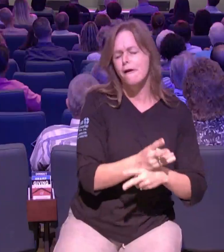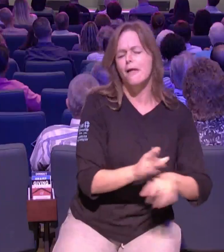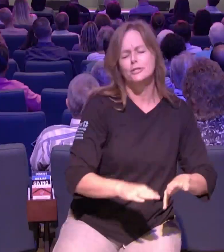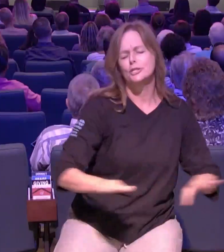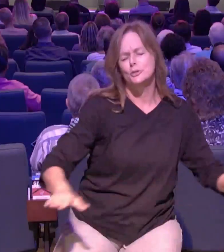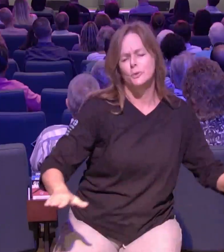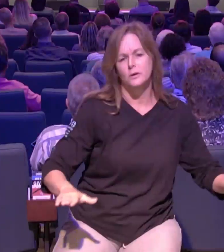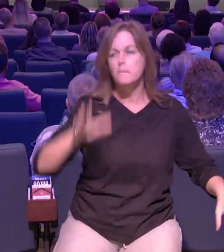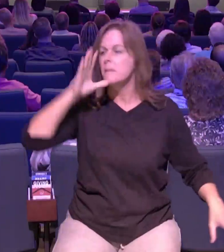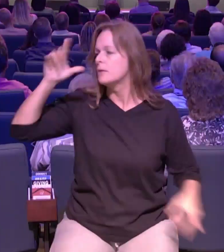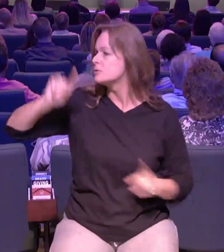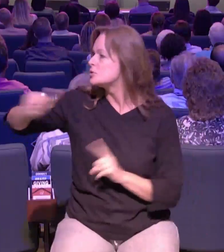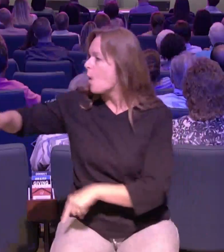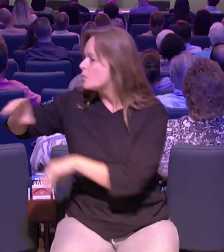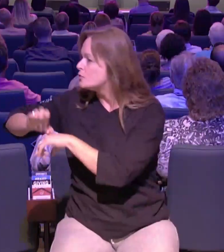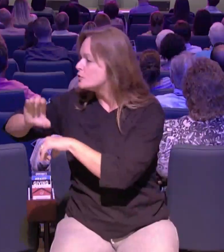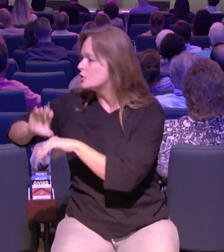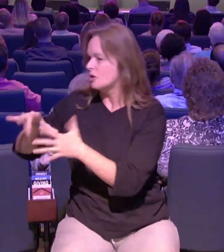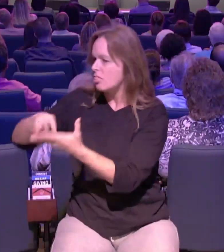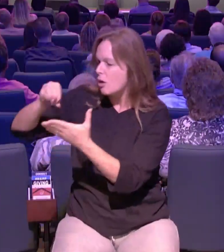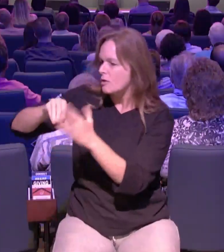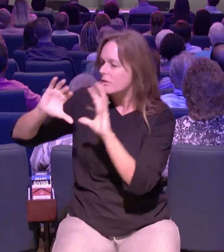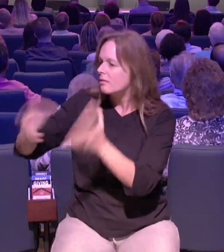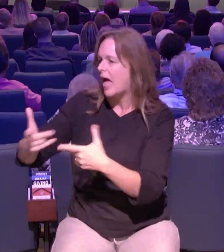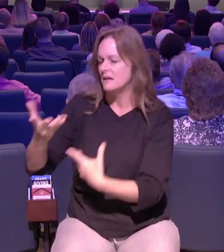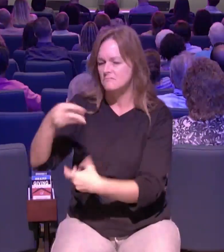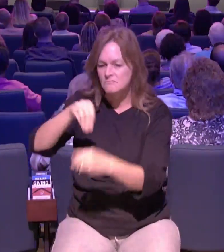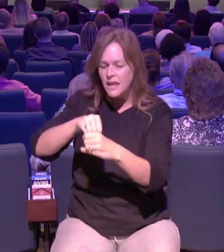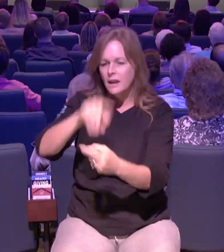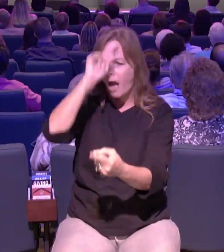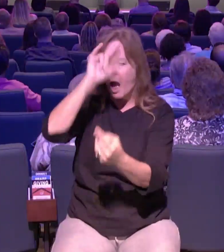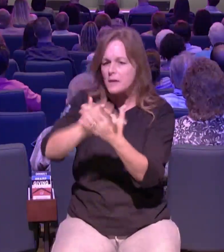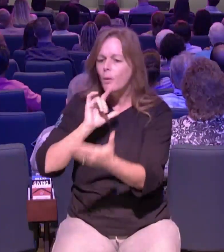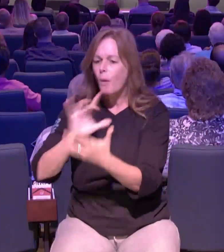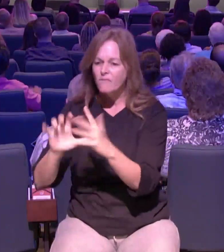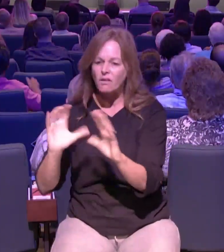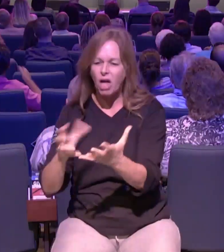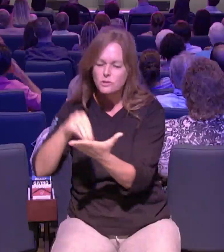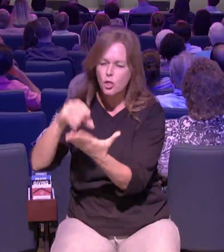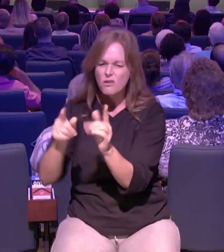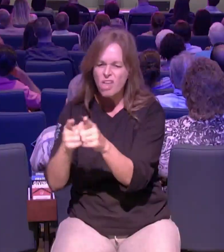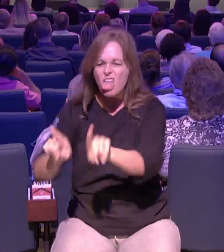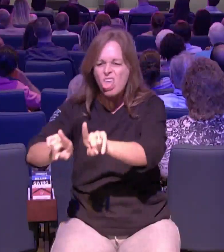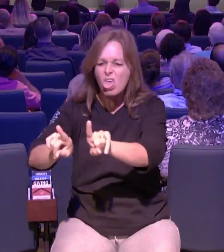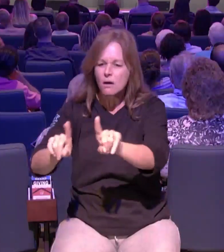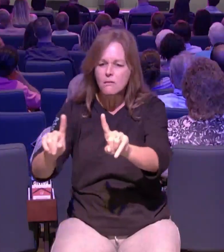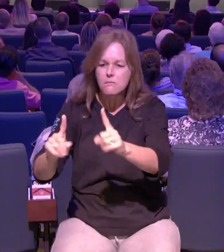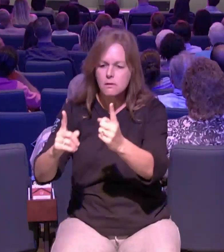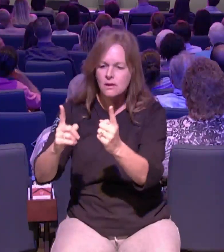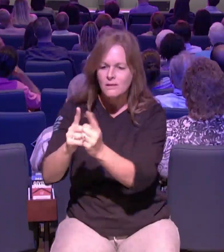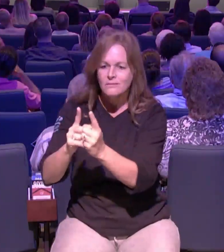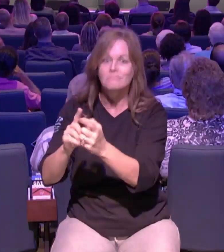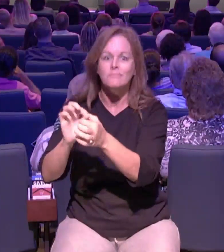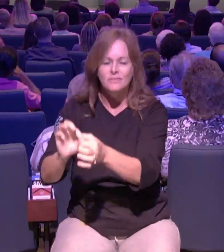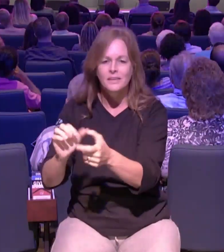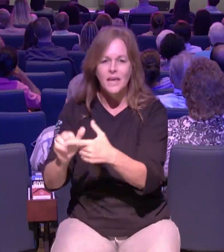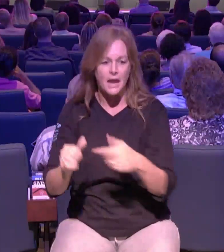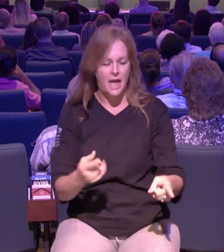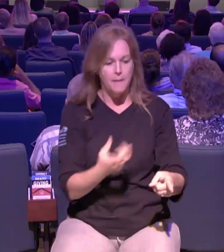going to church and they're going to journey they're getting in marriage classes their lives are being changed because of you dotty we love you there's a guy up in uh up in